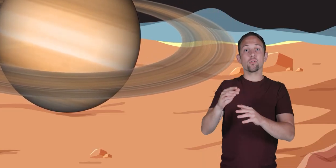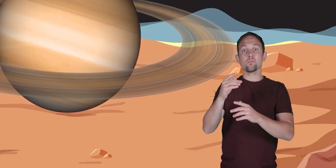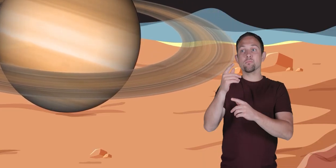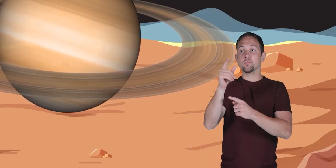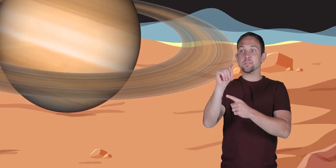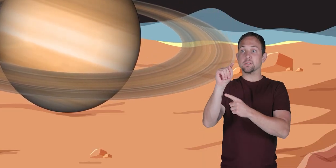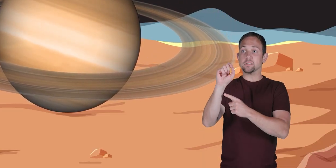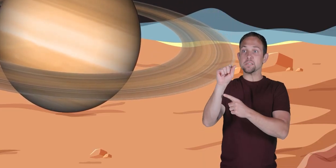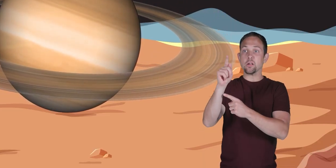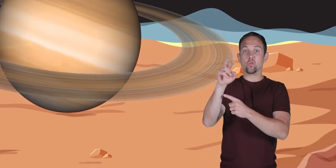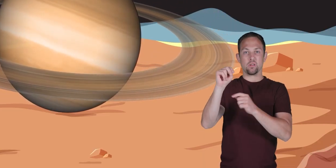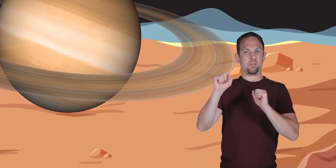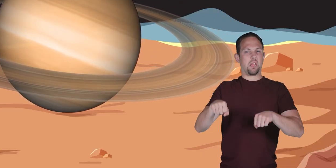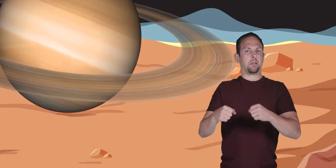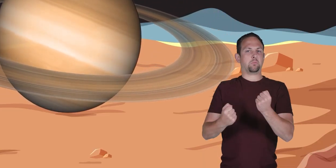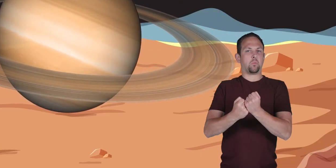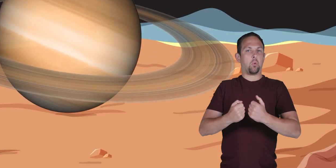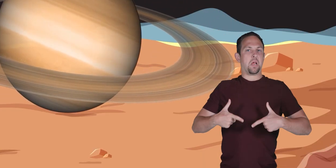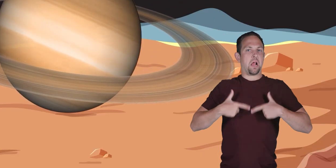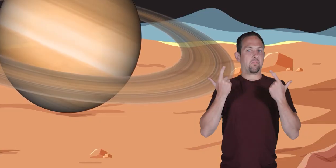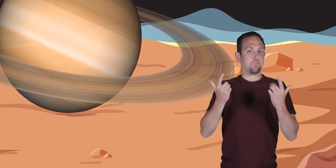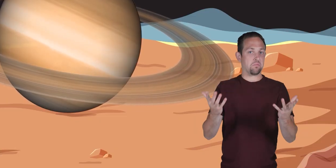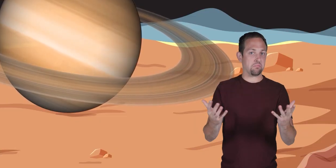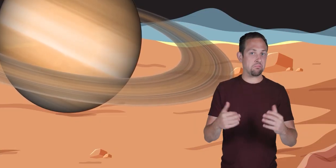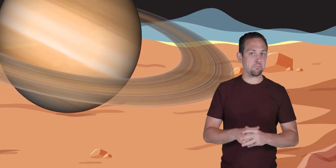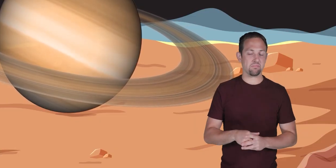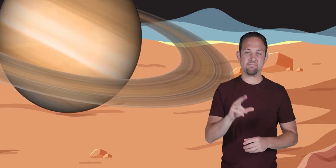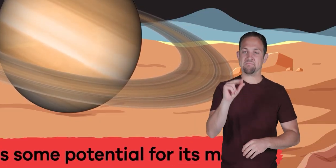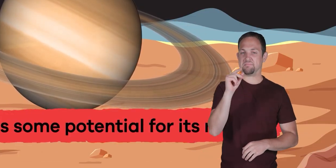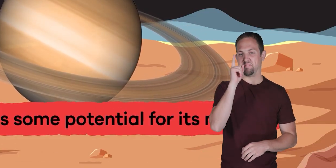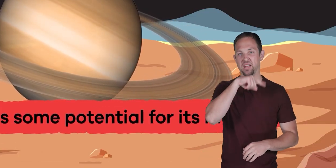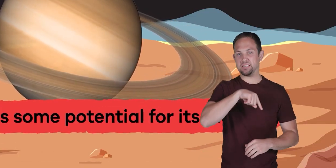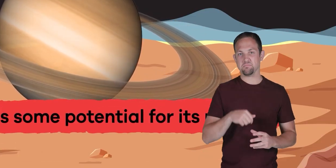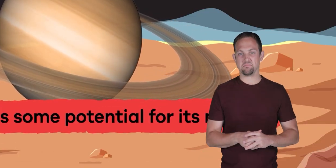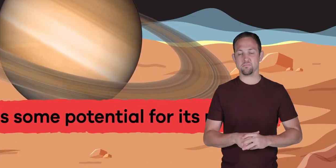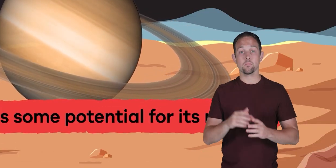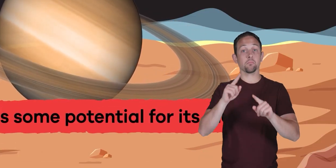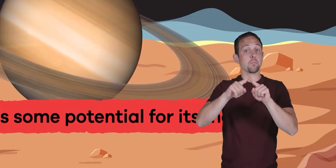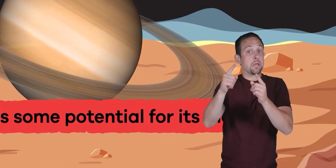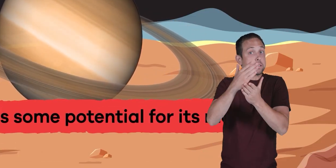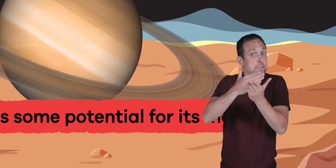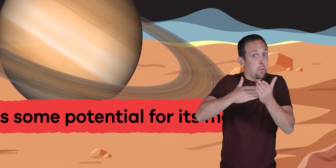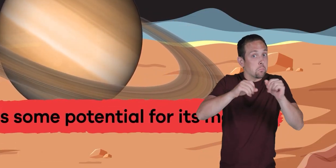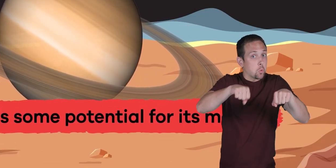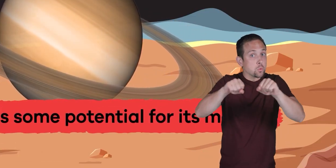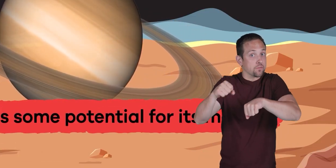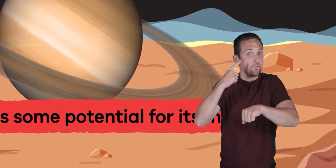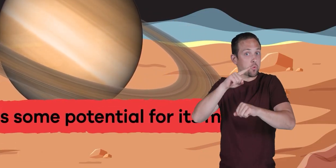life false but there is some potential for its moons